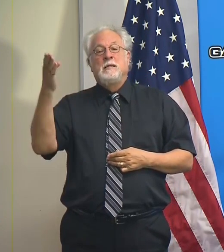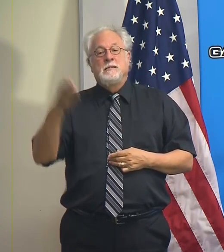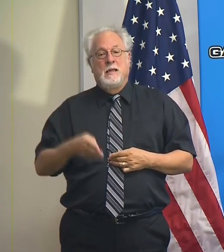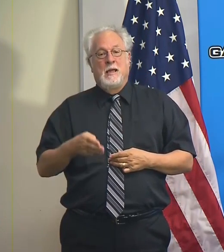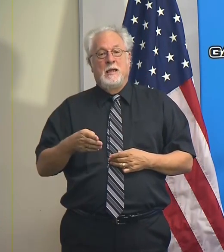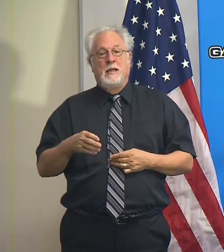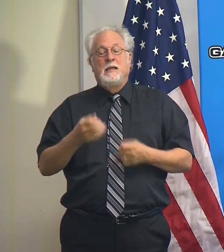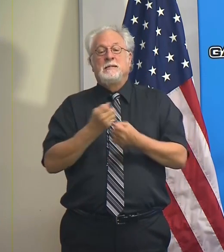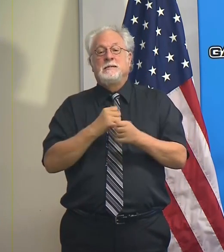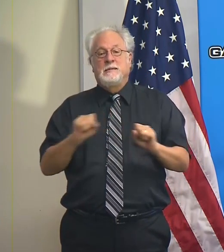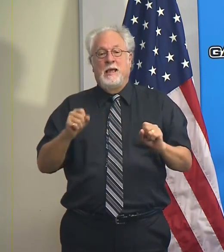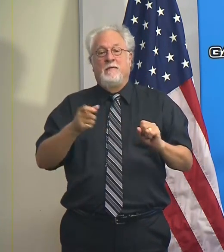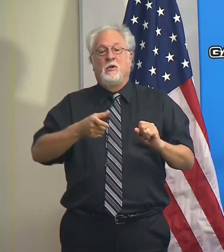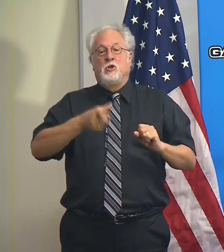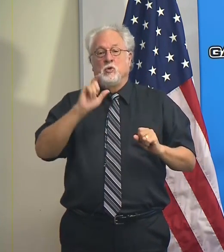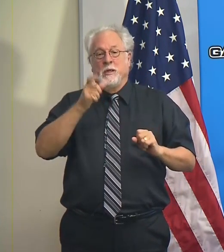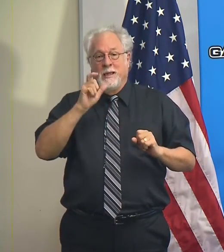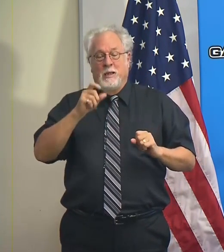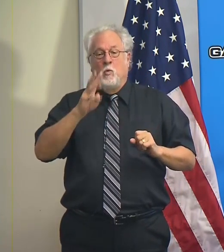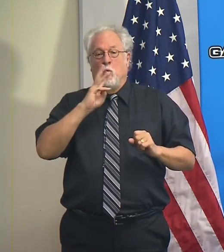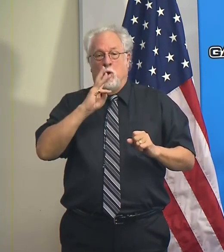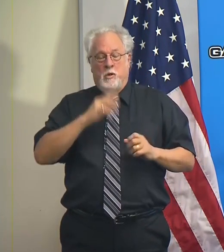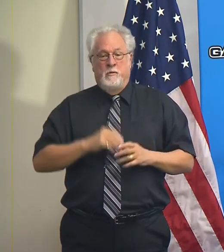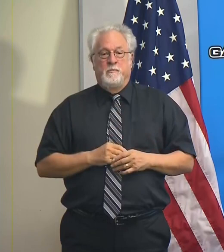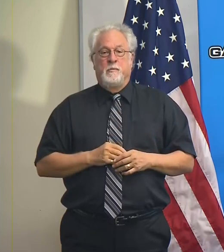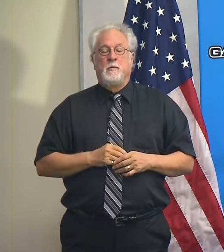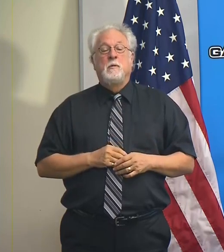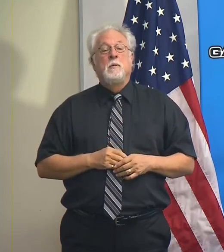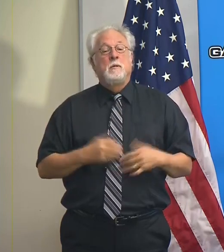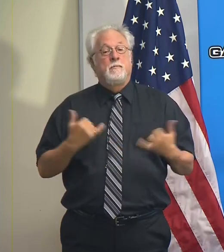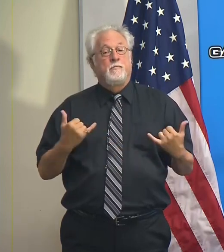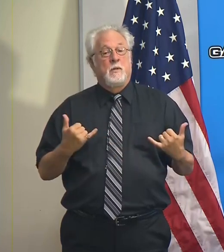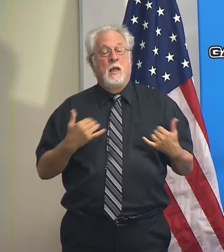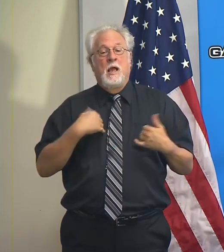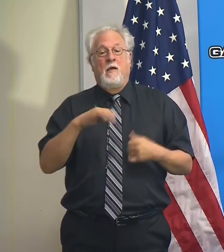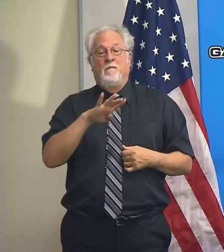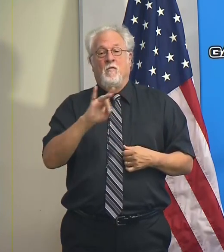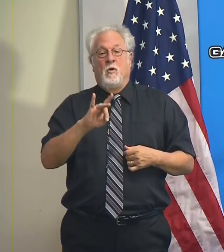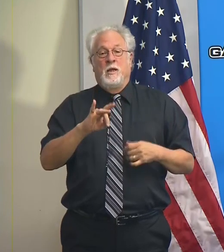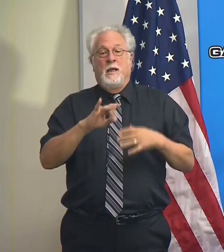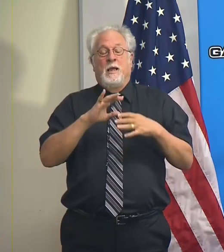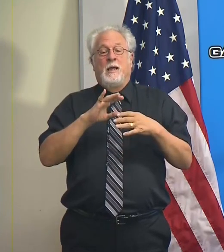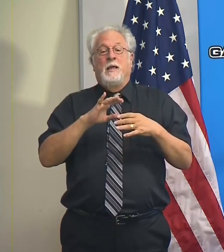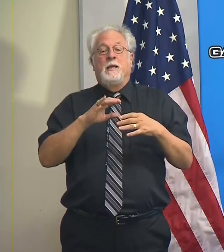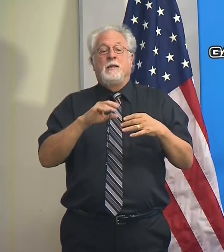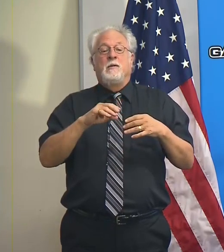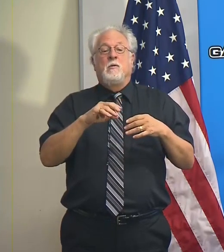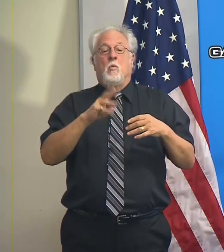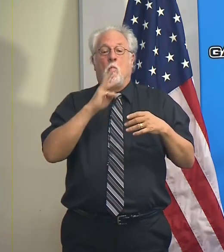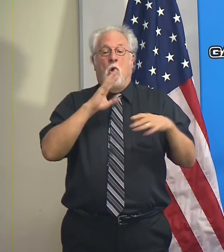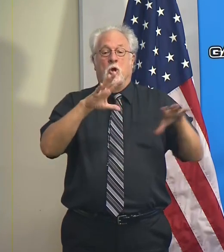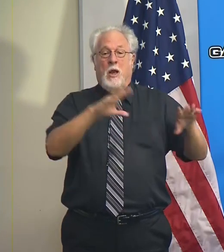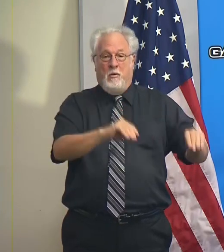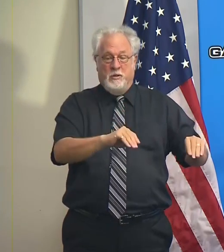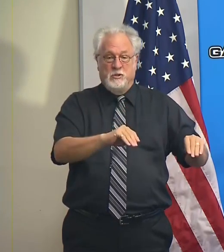safe drinking water. At present, there are 48 storm-related water outages